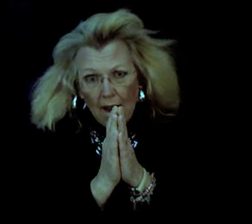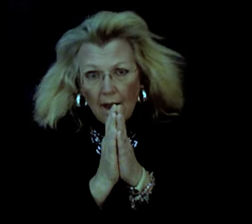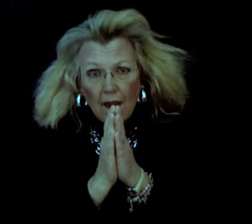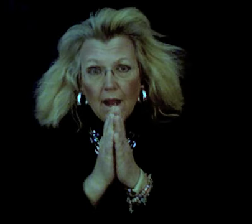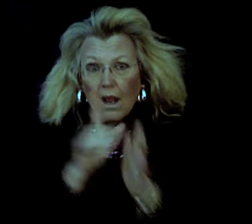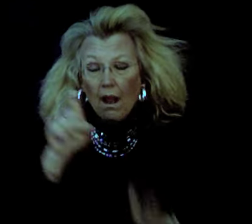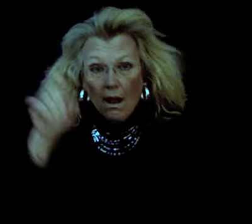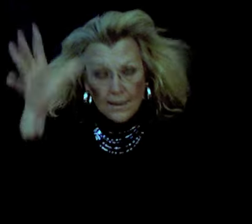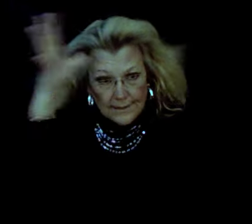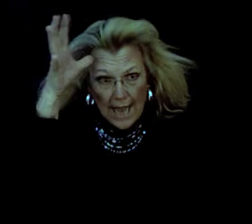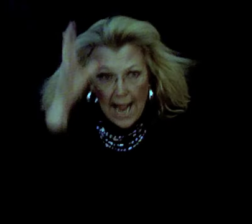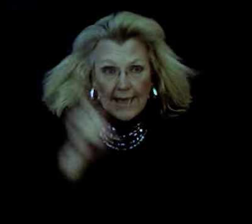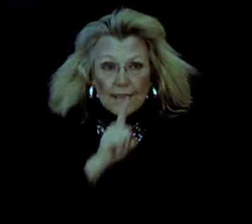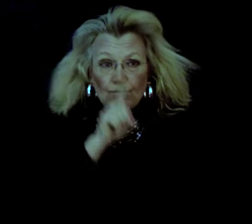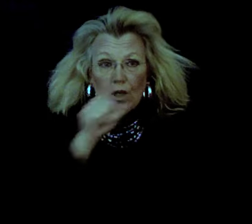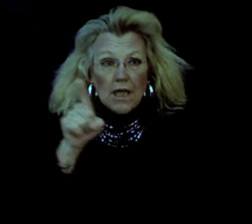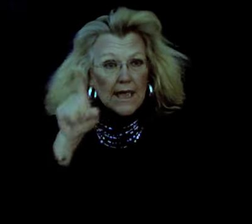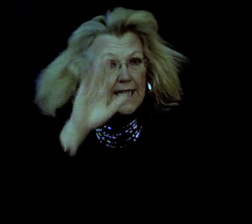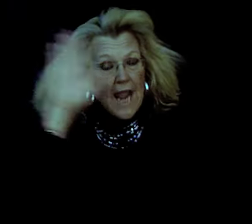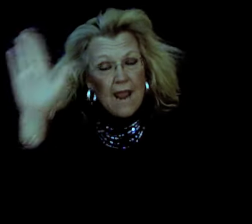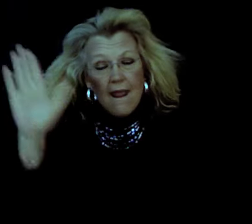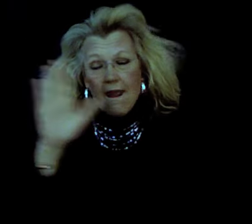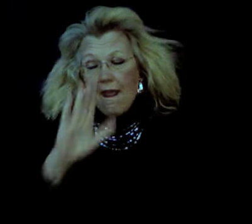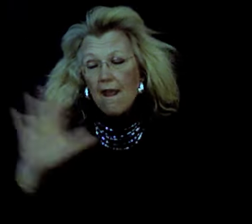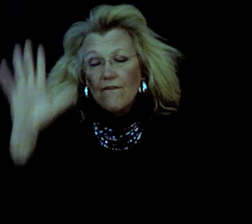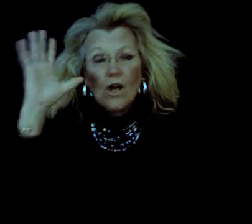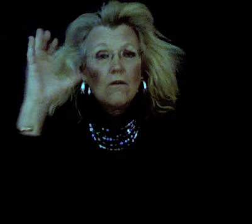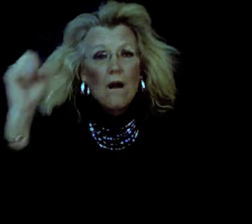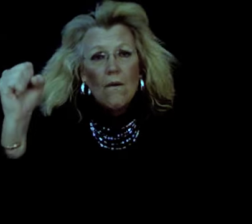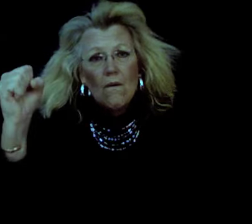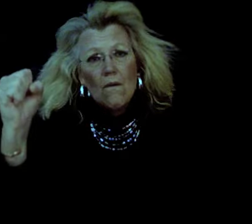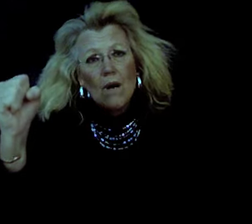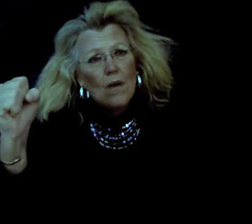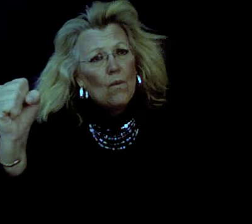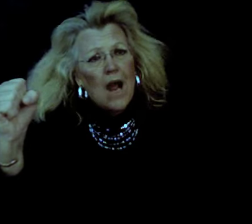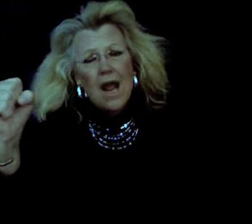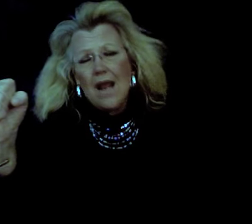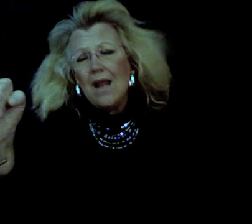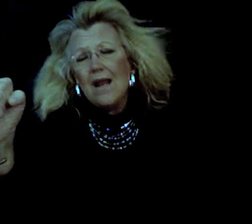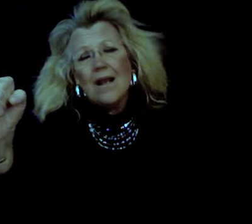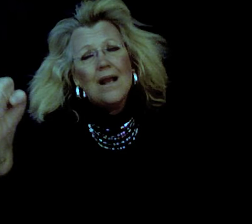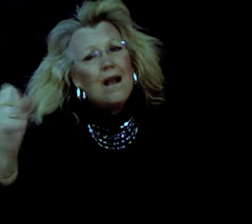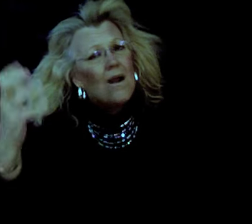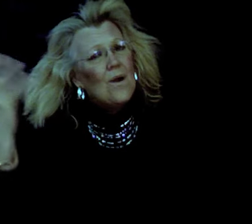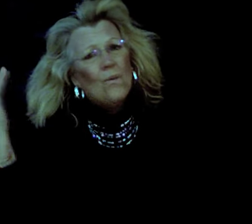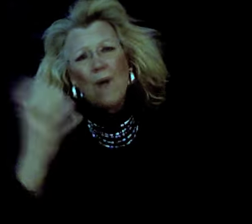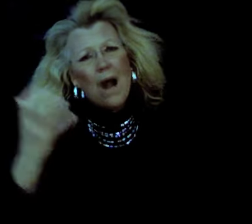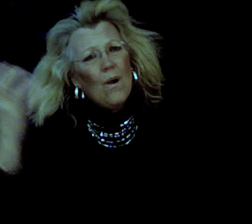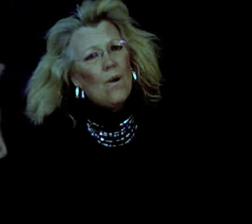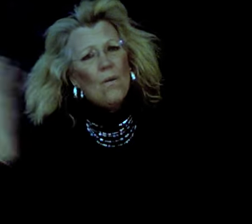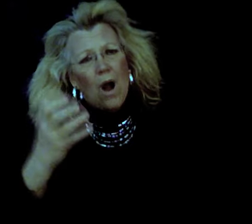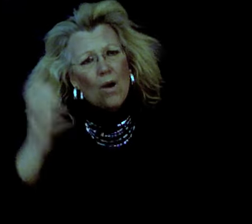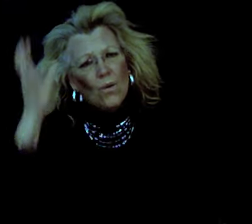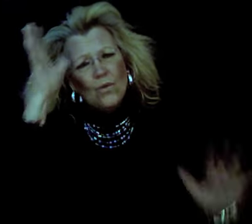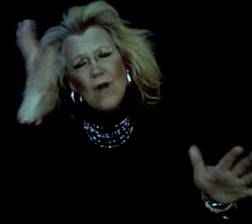Daddies really never go away Oh, oh, oh,